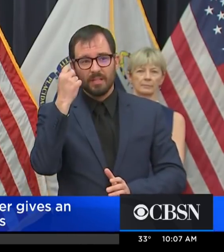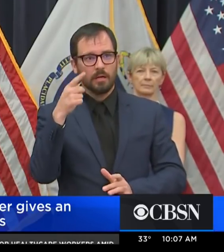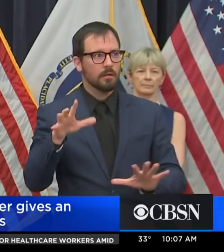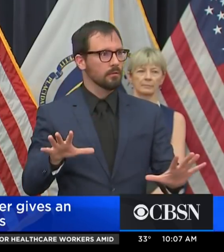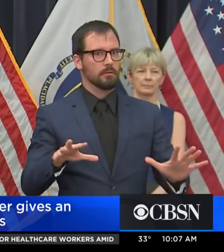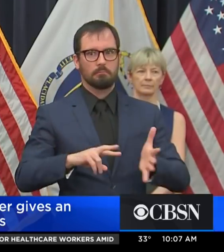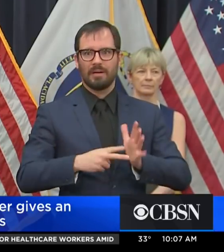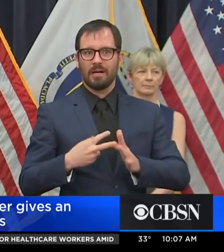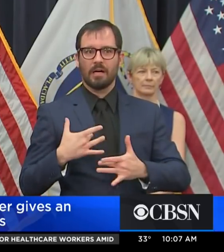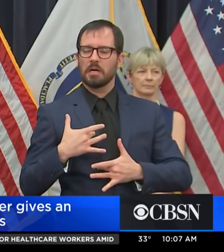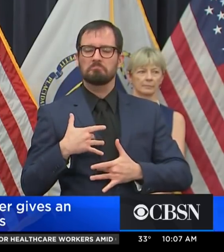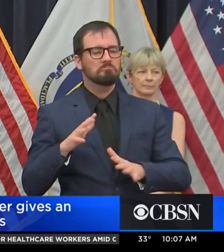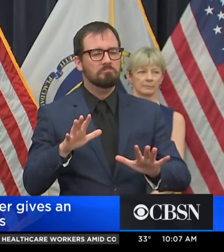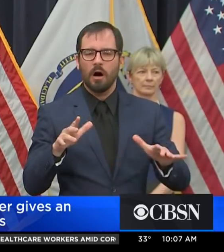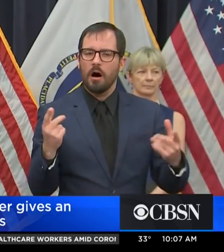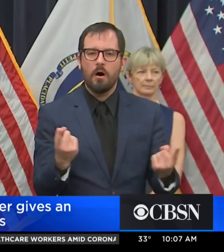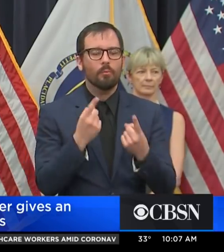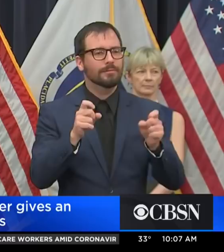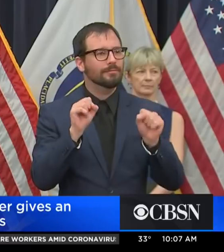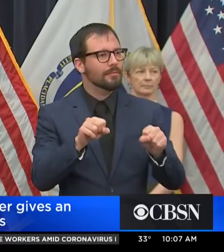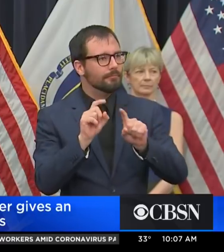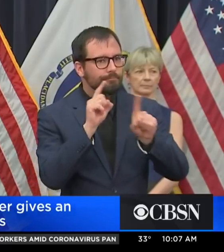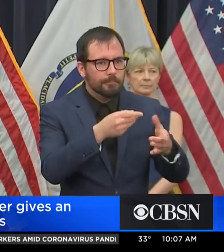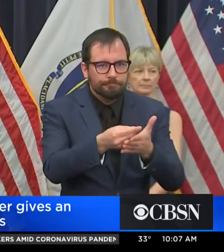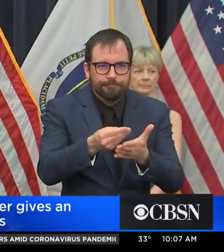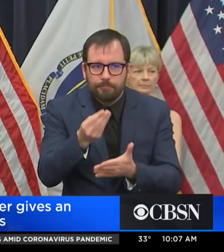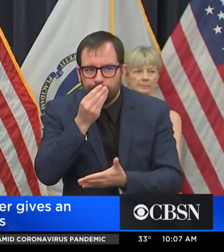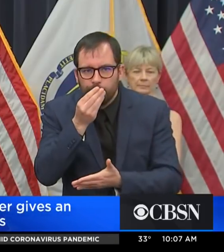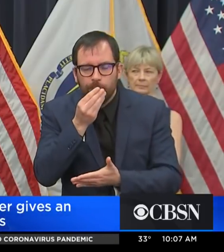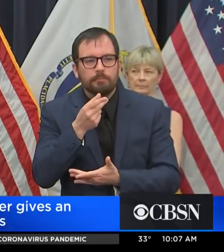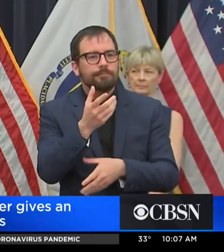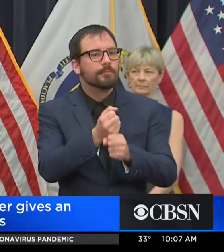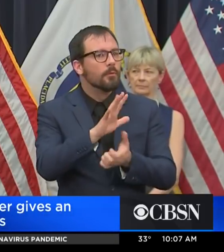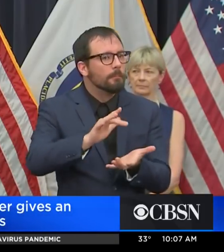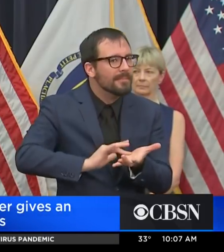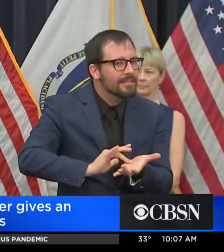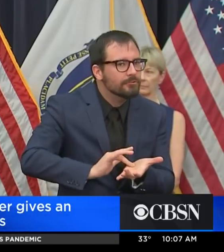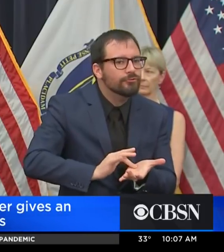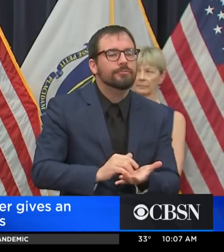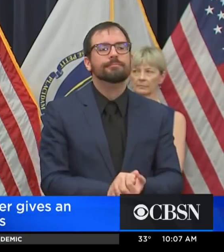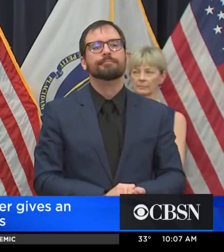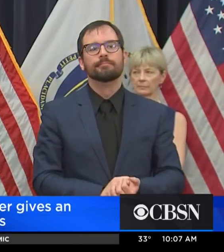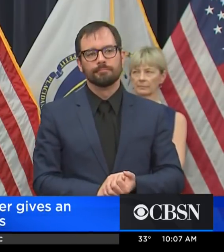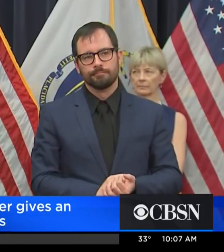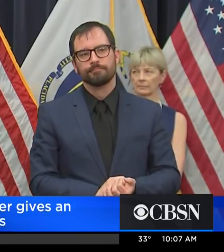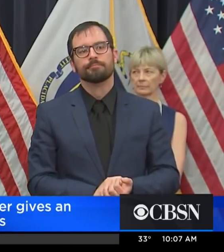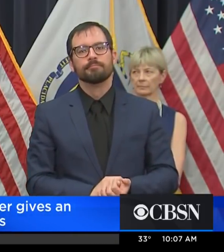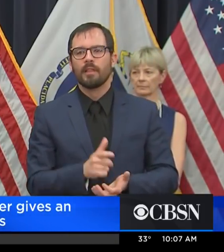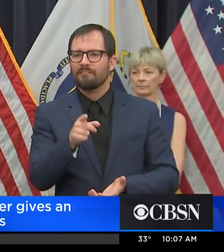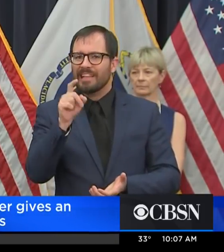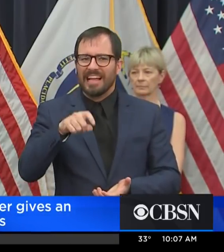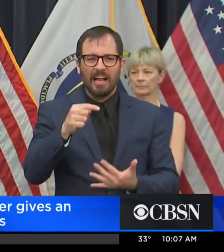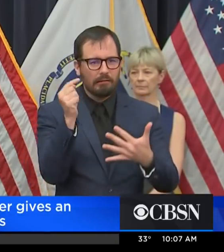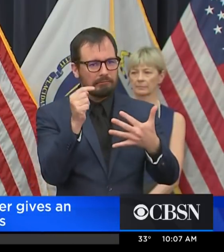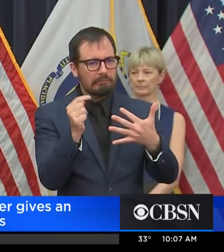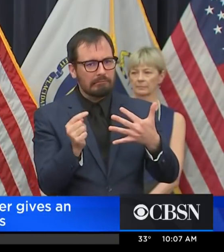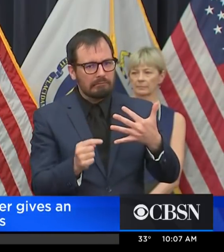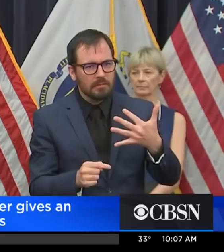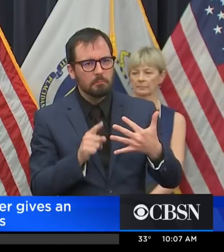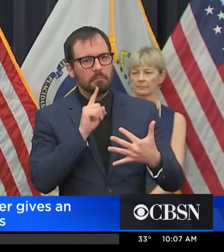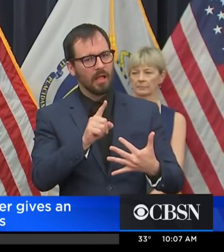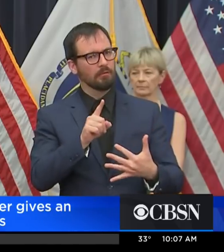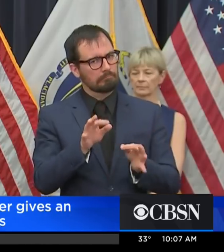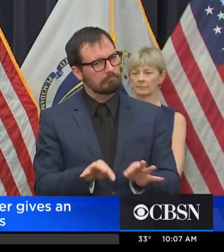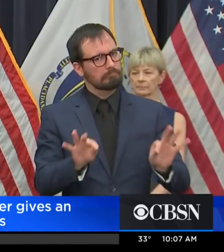and other types of businesses that provide essential goods and services to Massachusetts residents to continue to operate.